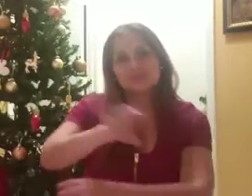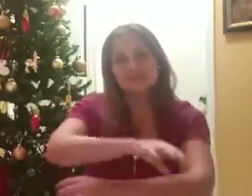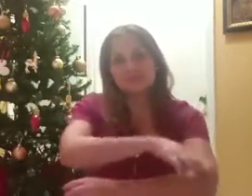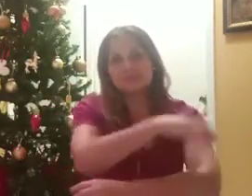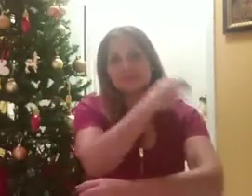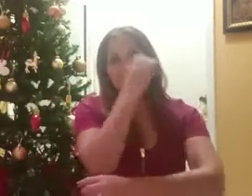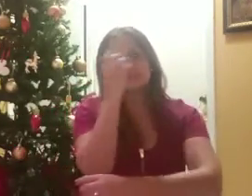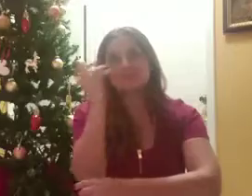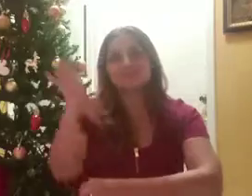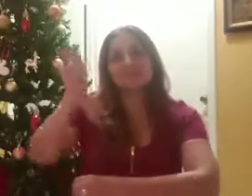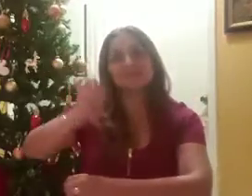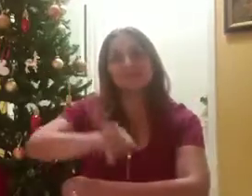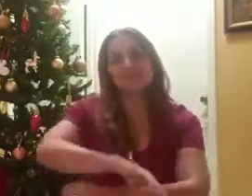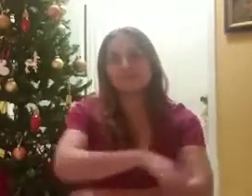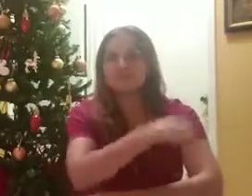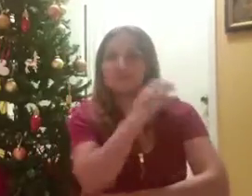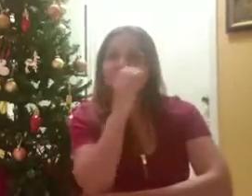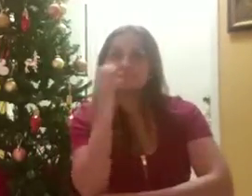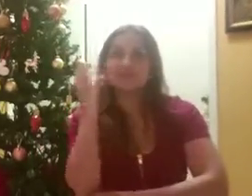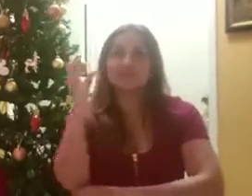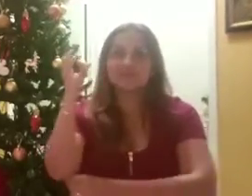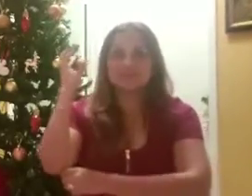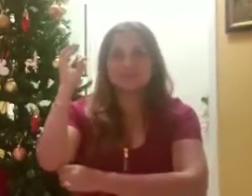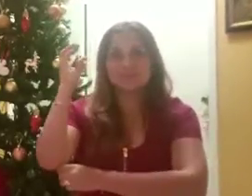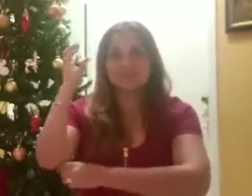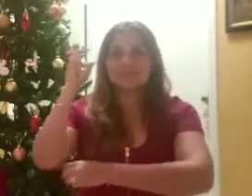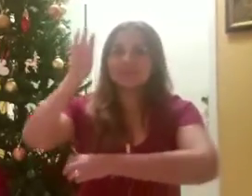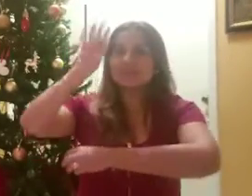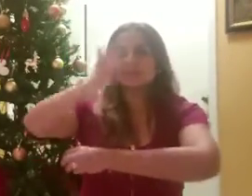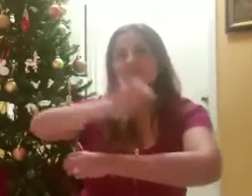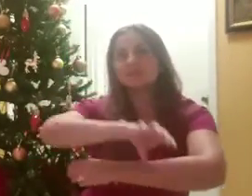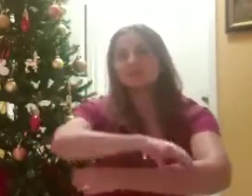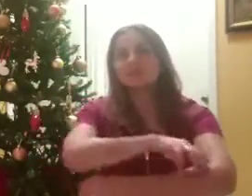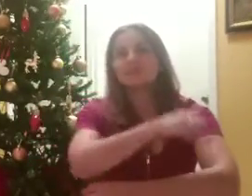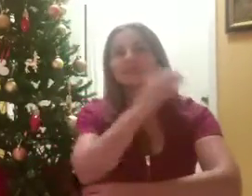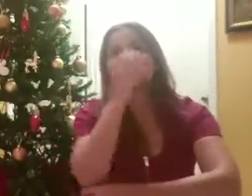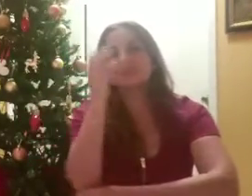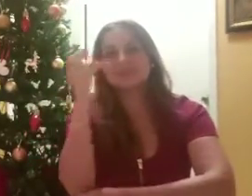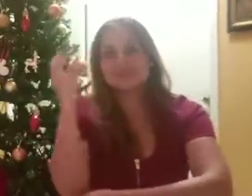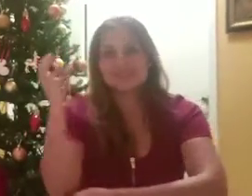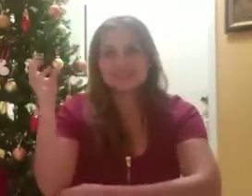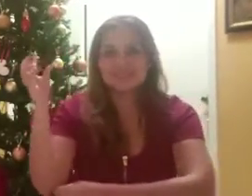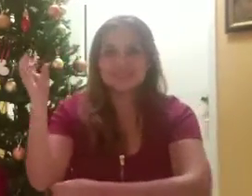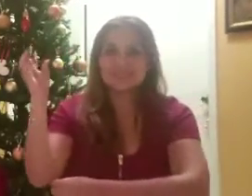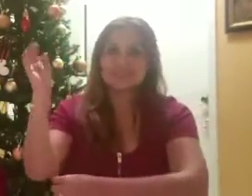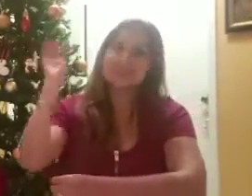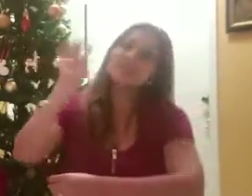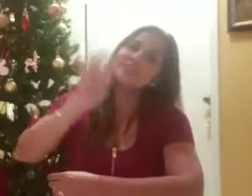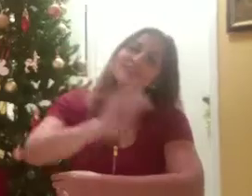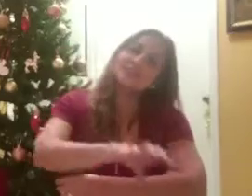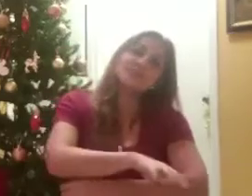Noel, Noel, Noel